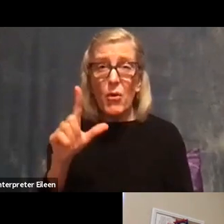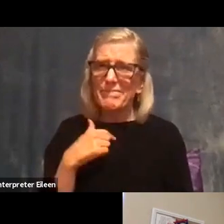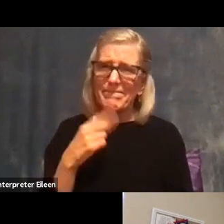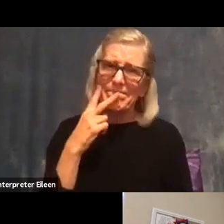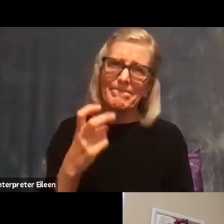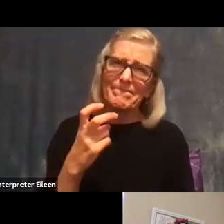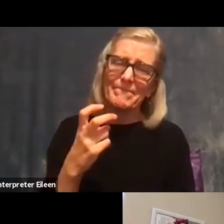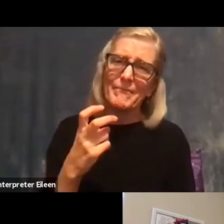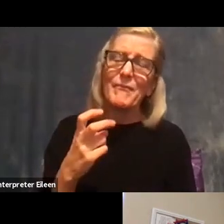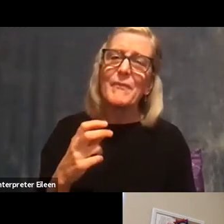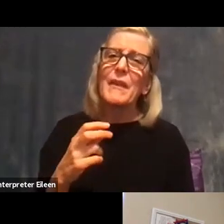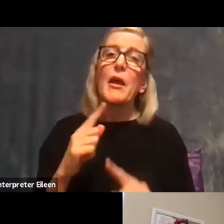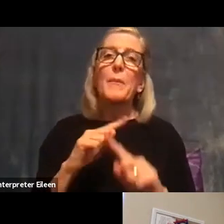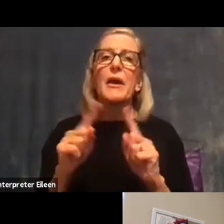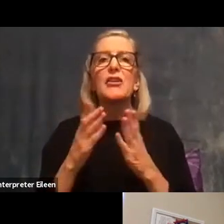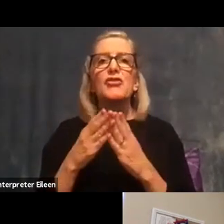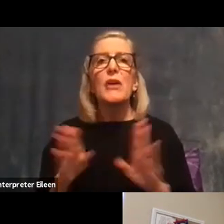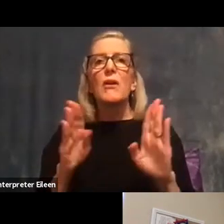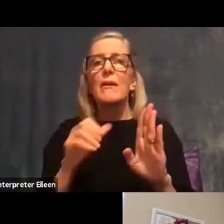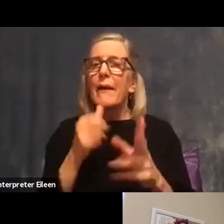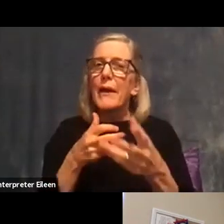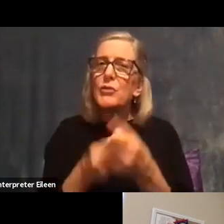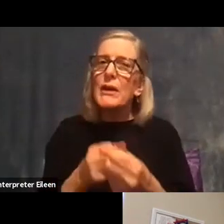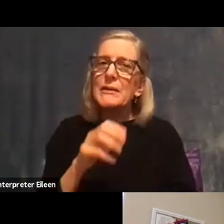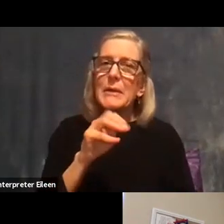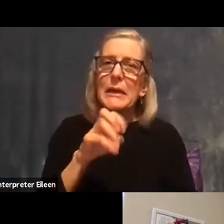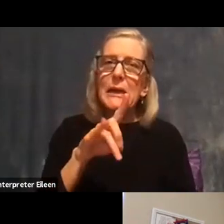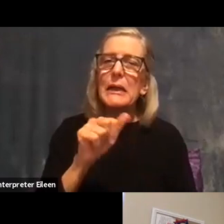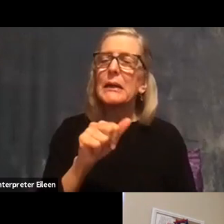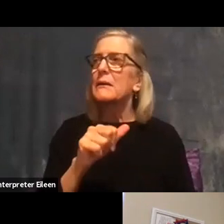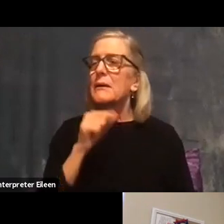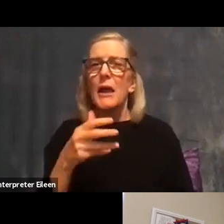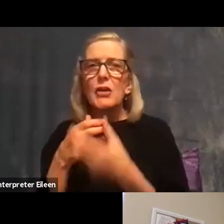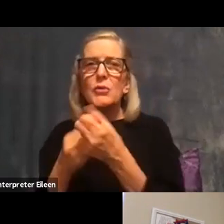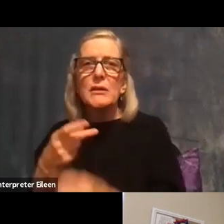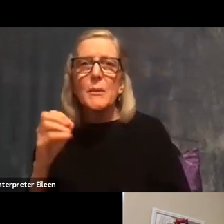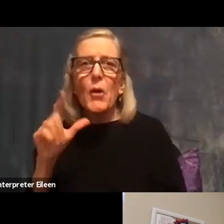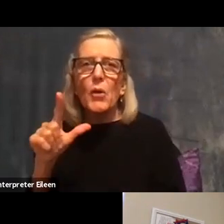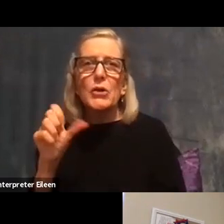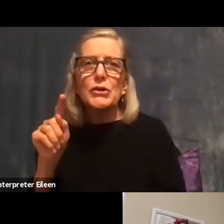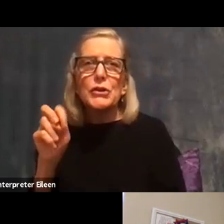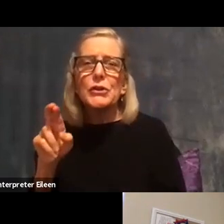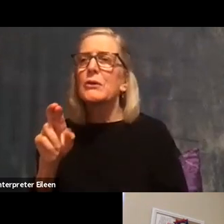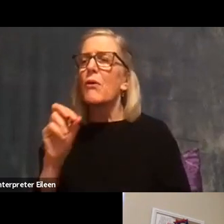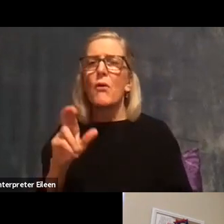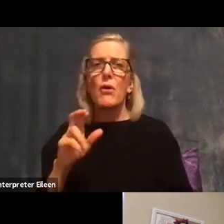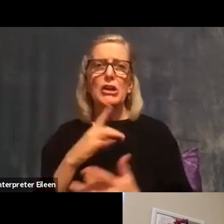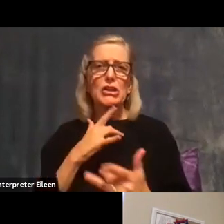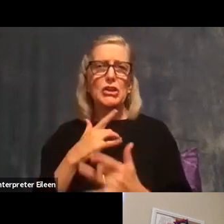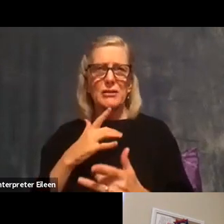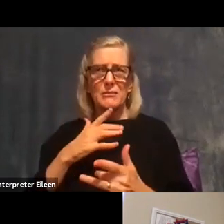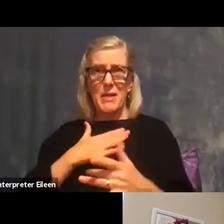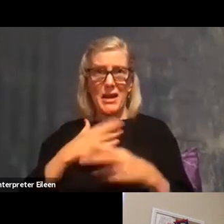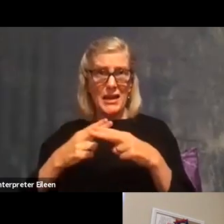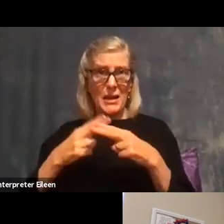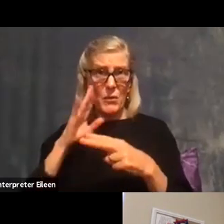but a general distrust of the media or pollsters or wearing that your responses aren't going to be kept anonymous I mean that's the part of a